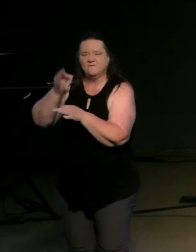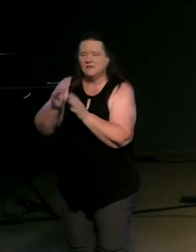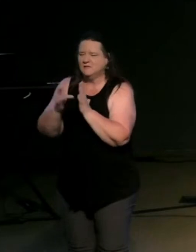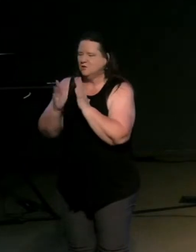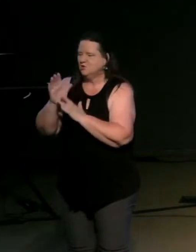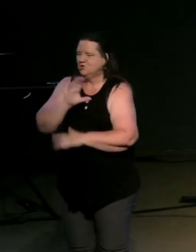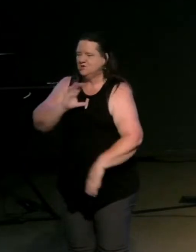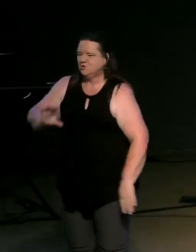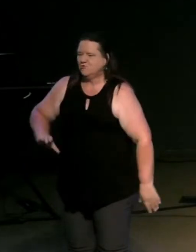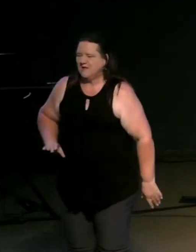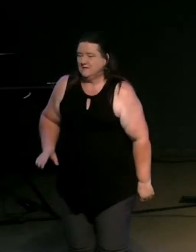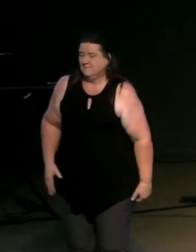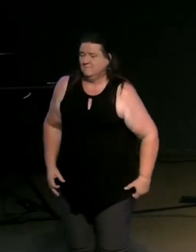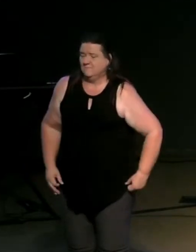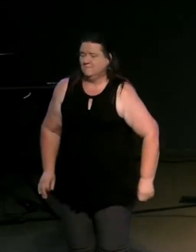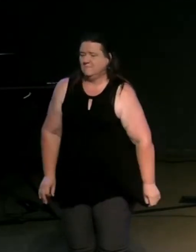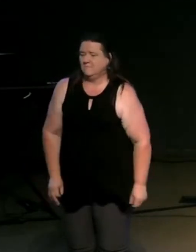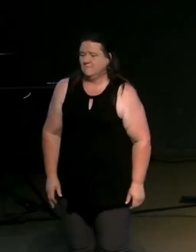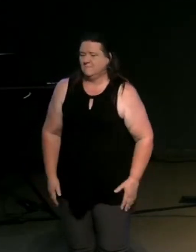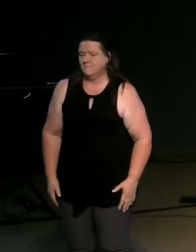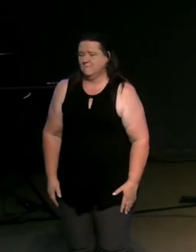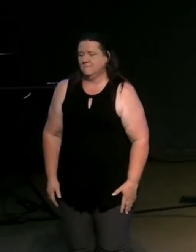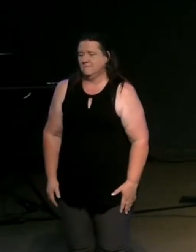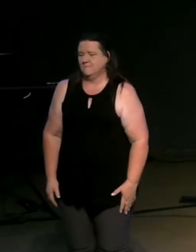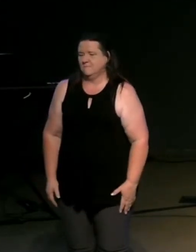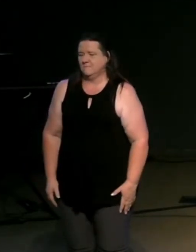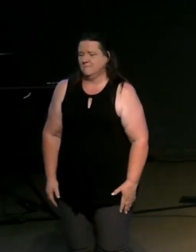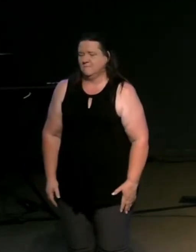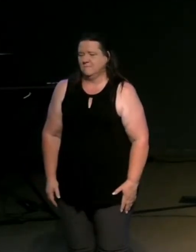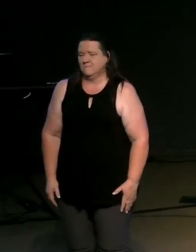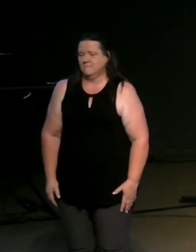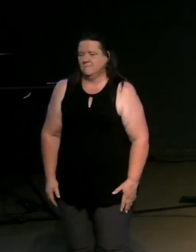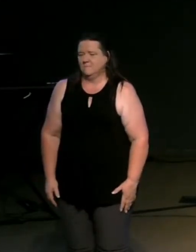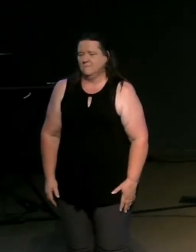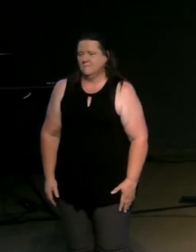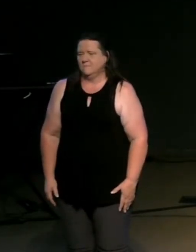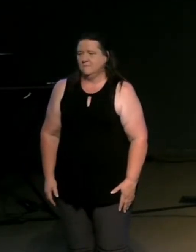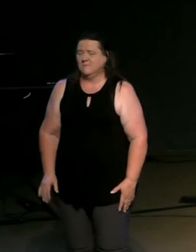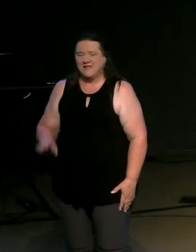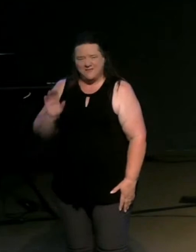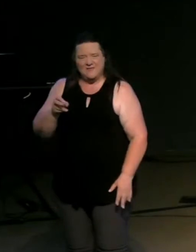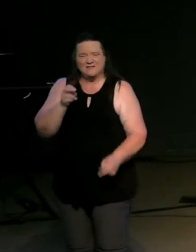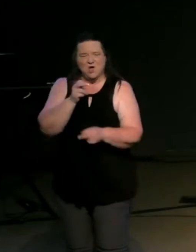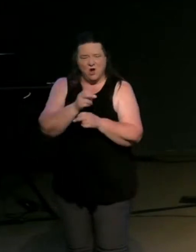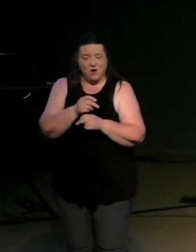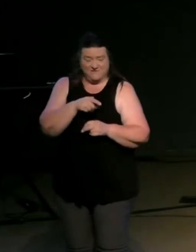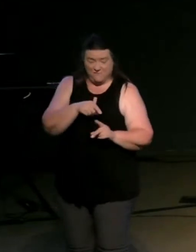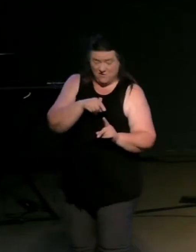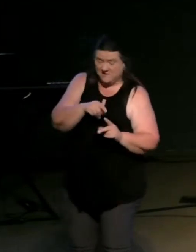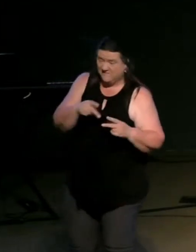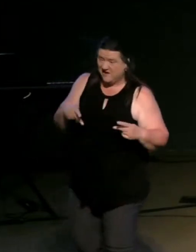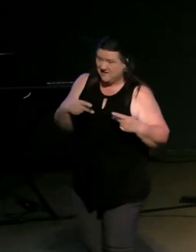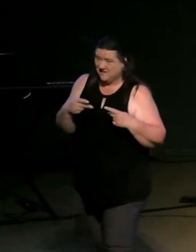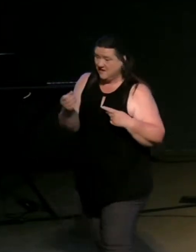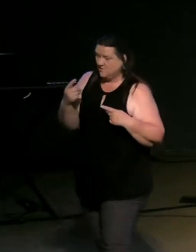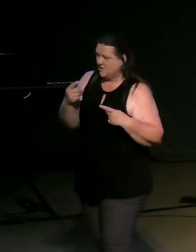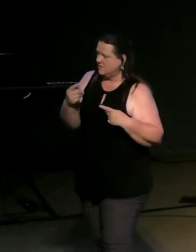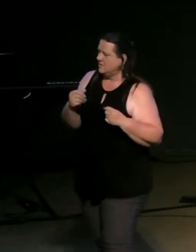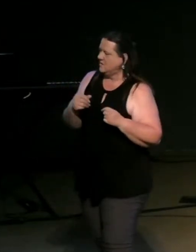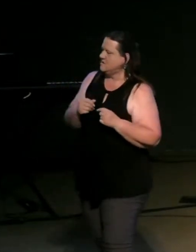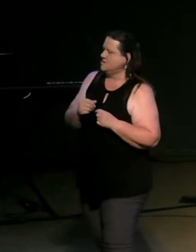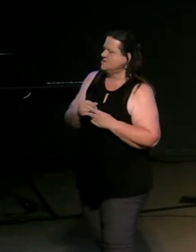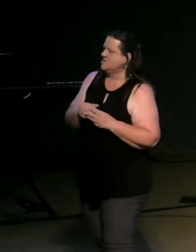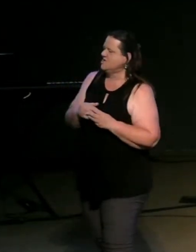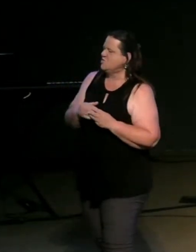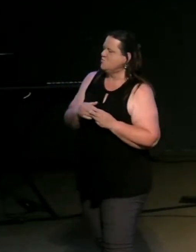pharisee this was and is the most difficult step to take especially for this teacher of the law we don't know